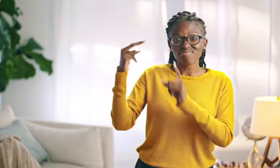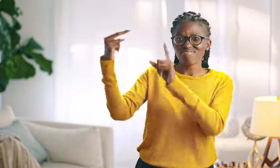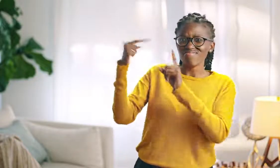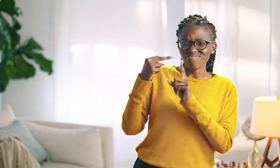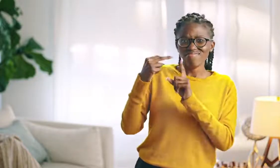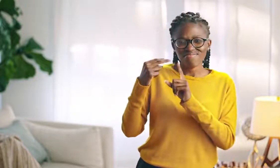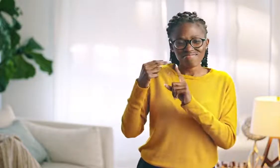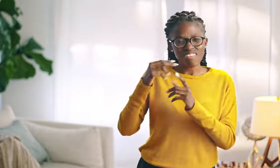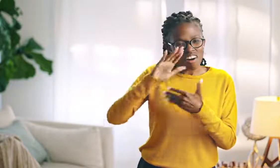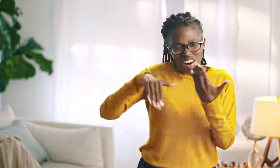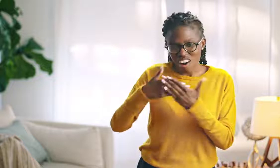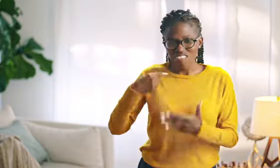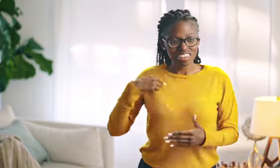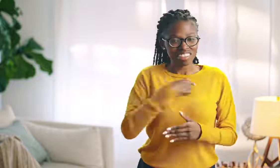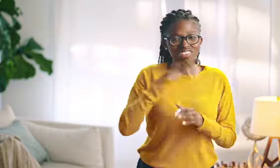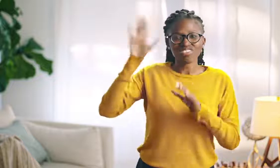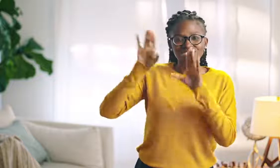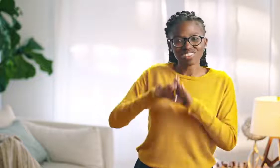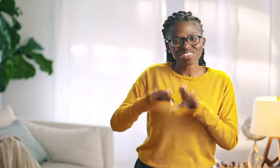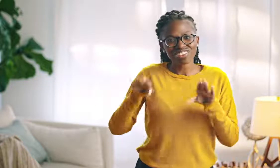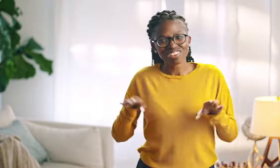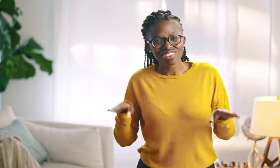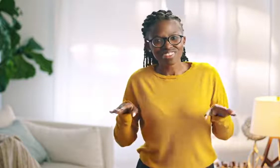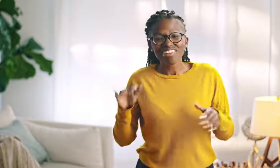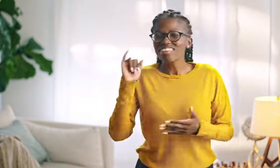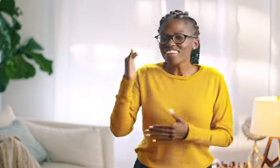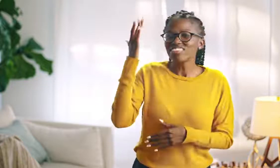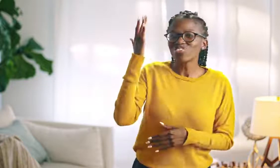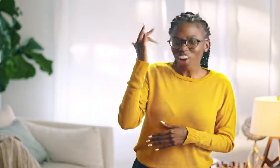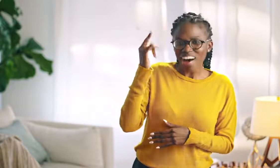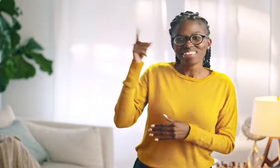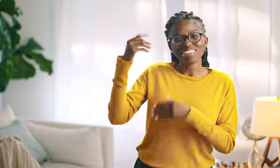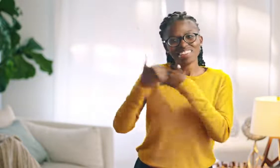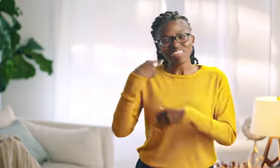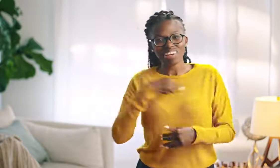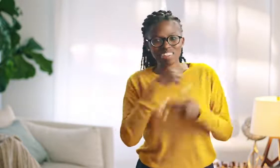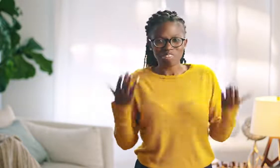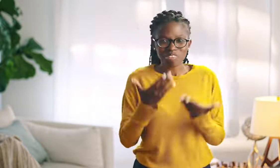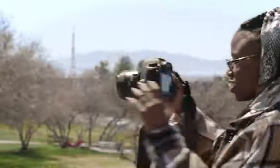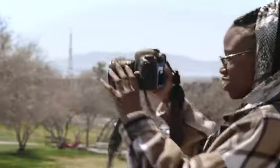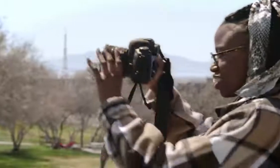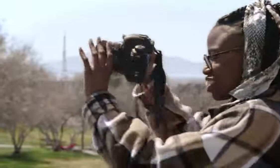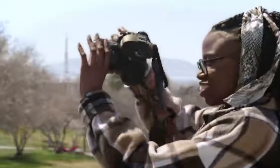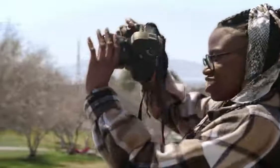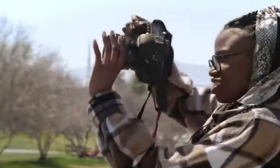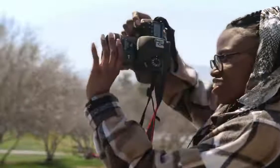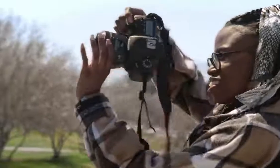God views us all as His children. And that's why He sent us here. To help us learn more